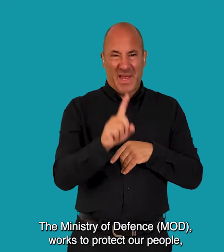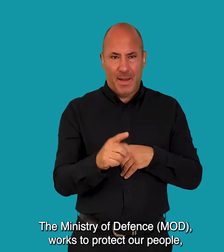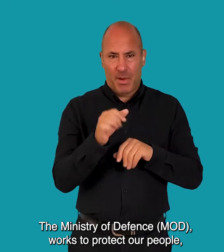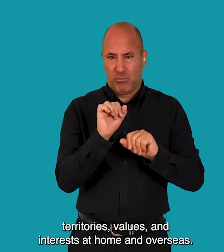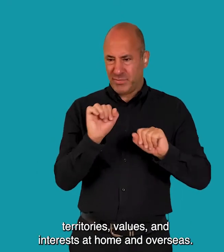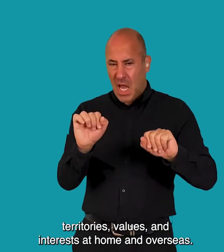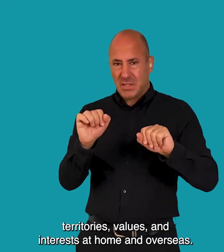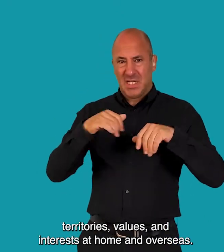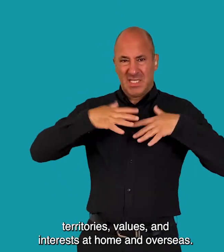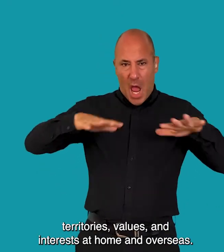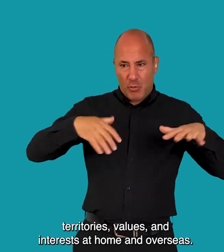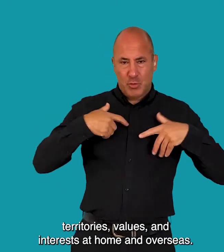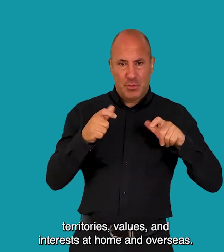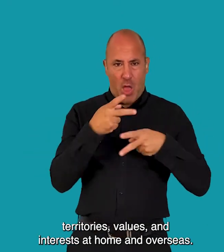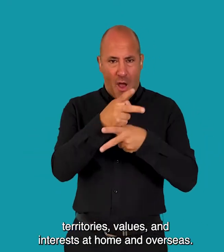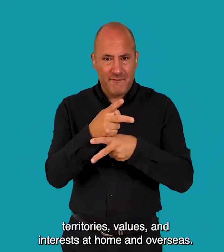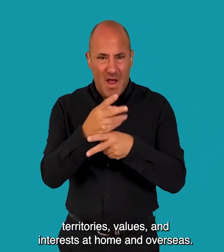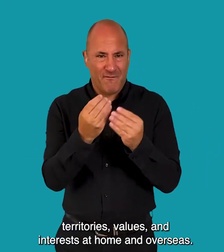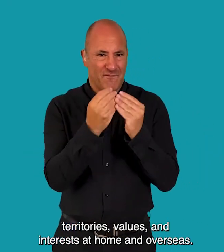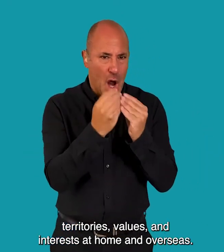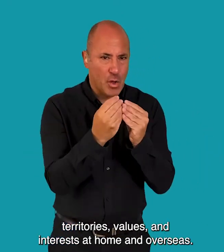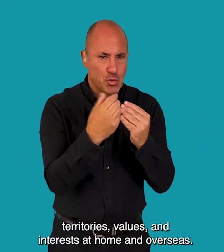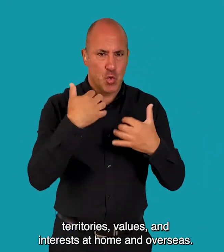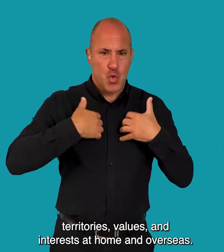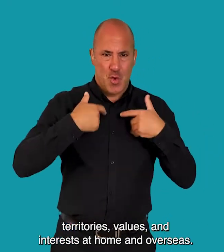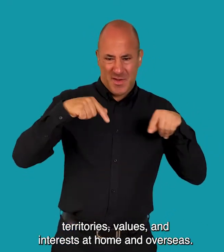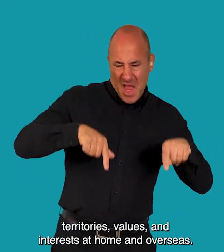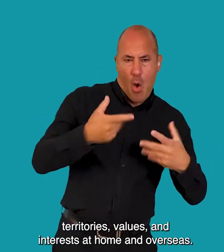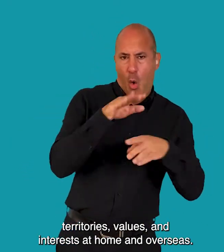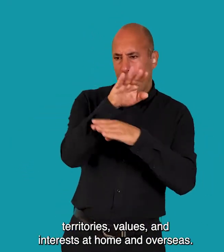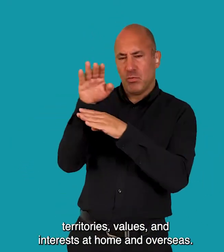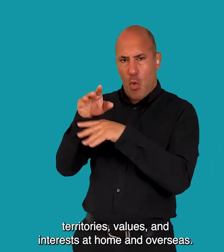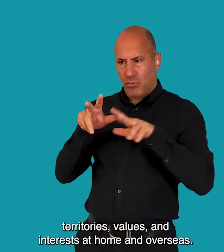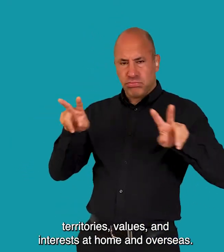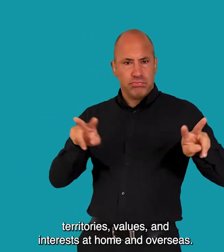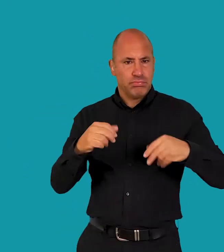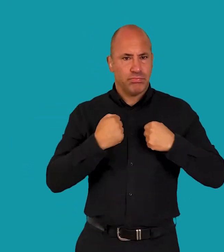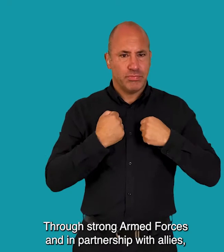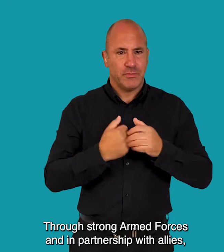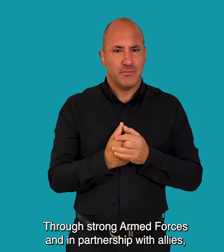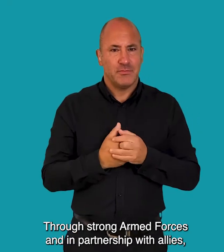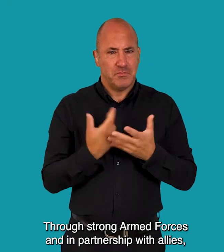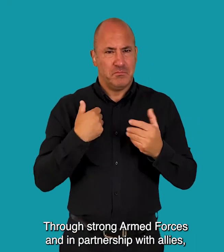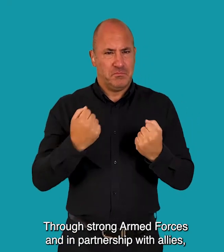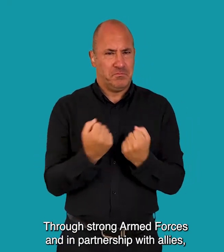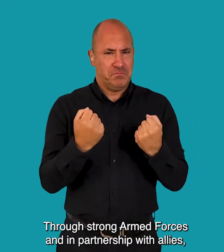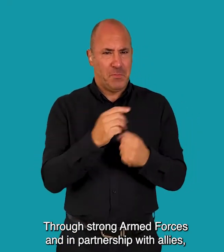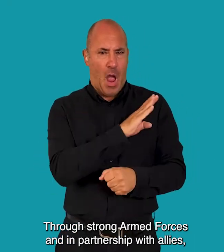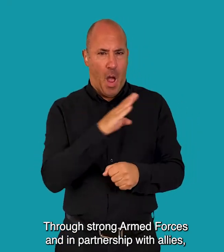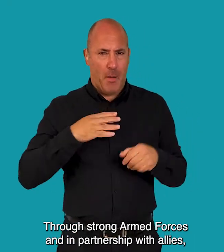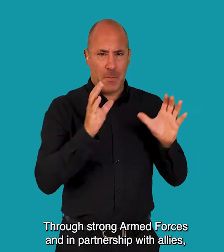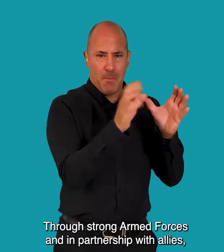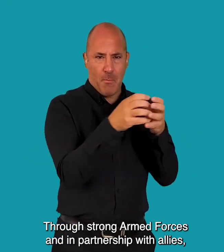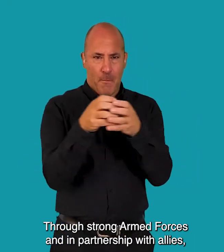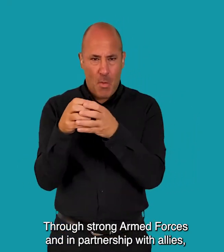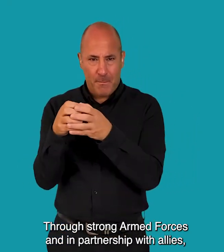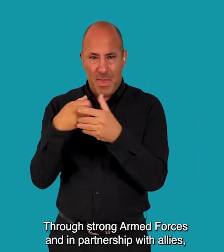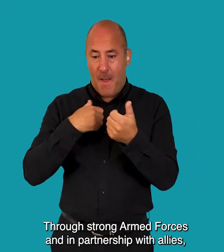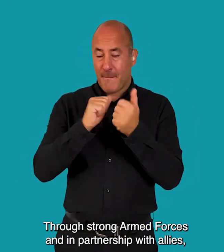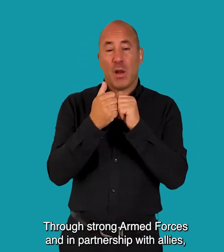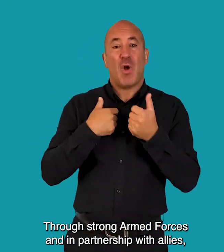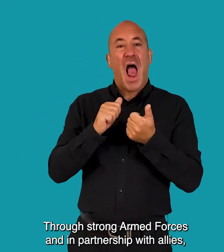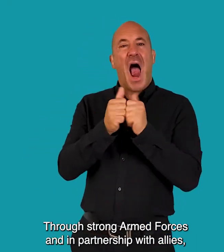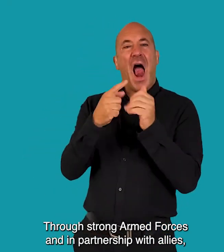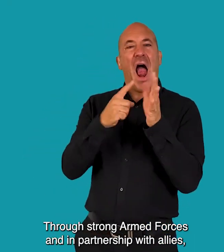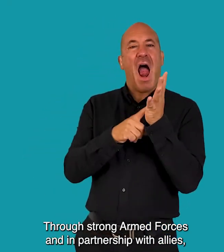people, territories, values and interests at home and overseas Through strong armed forces and in